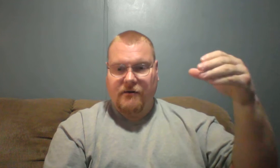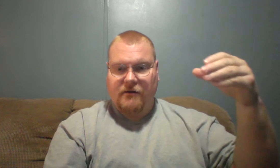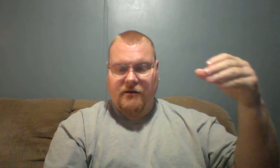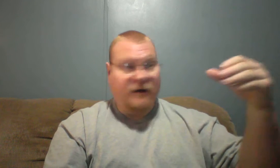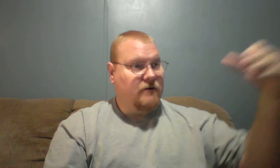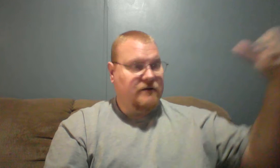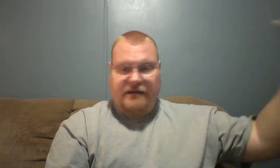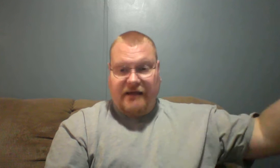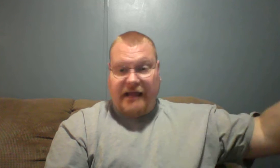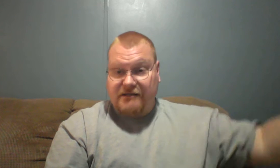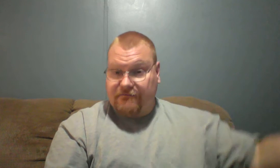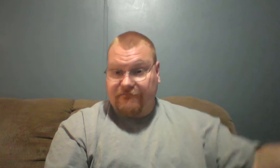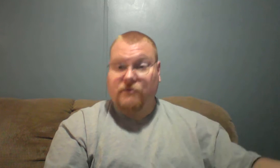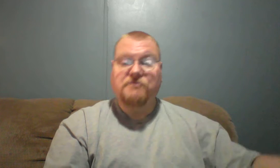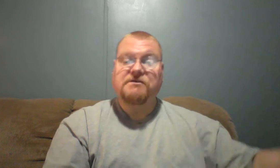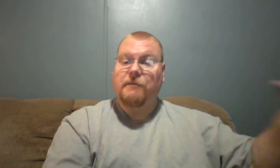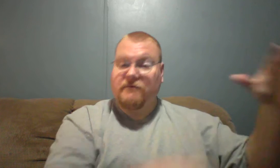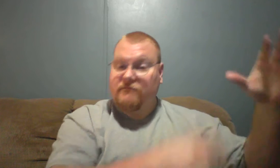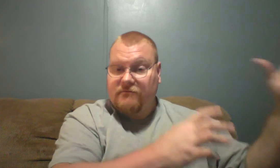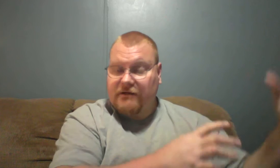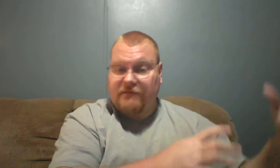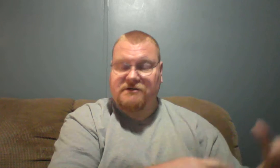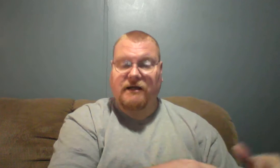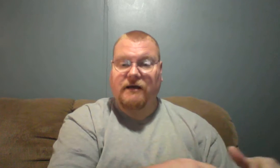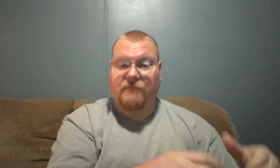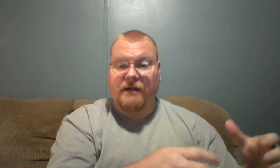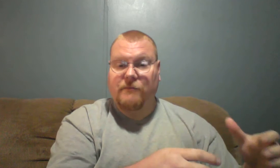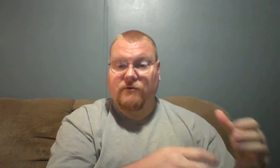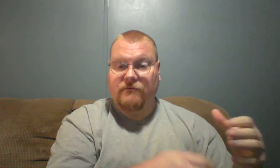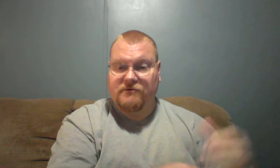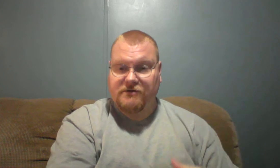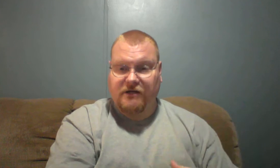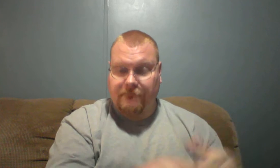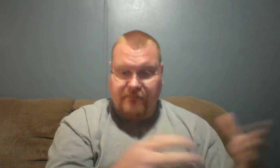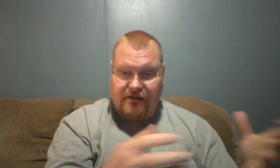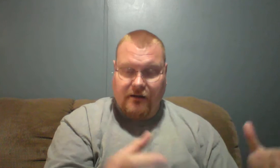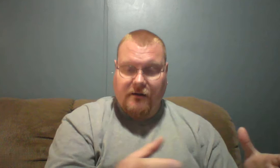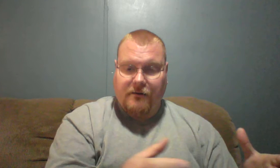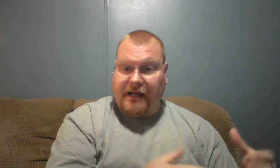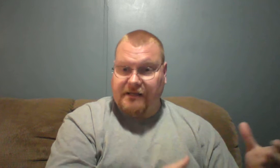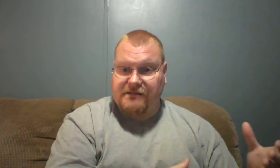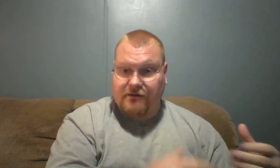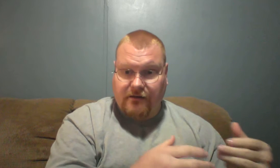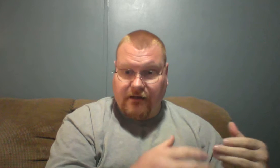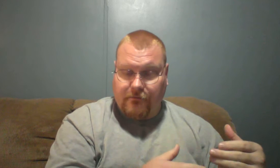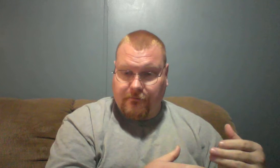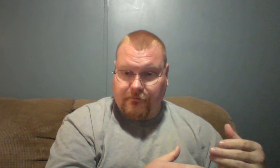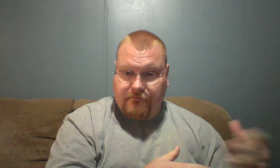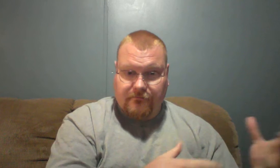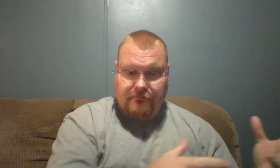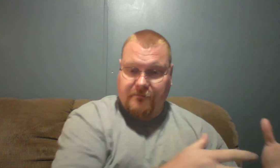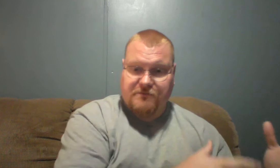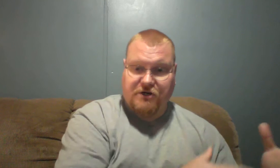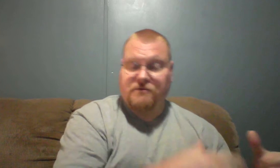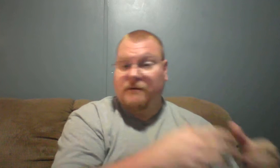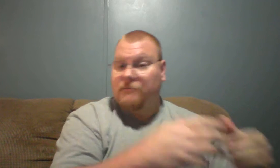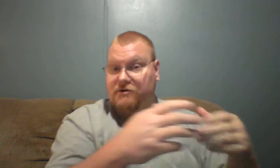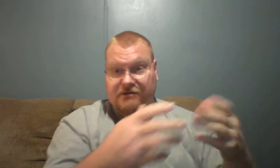you know, and they, they had some photos up of different stuff, people and, you know, past, you know, church members and